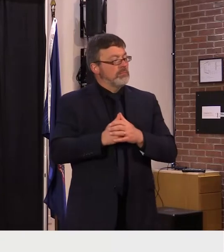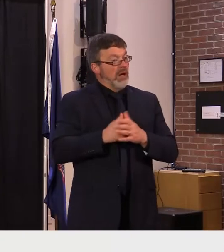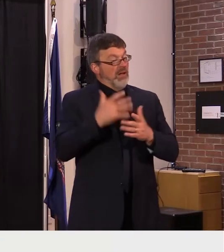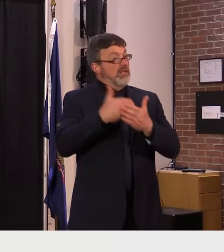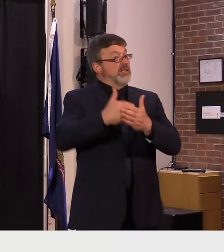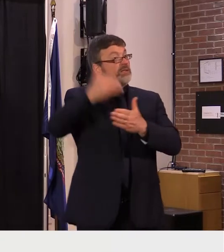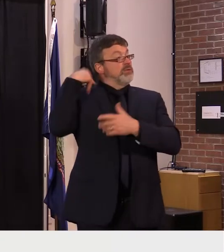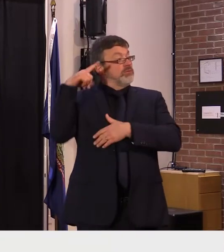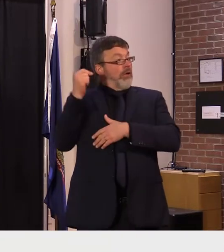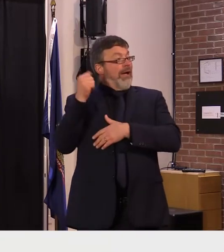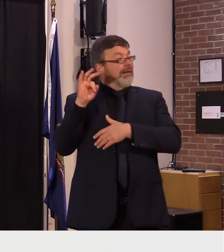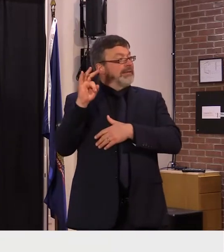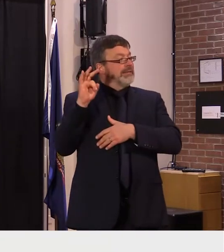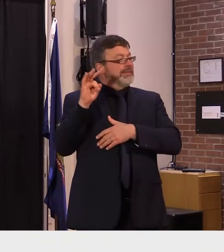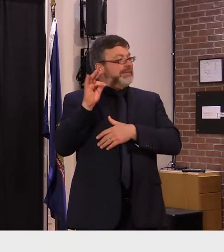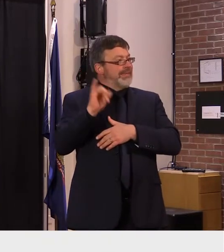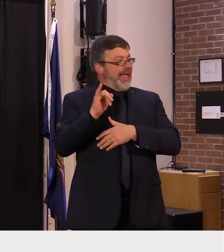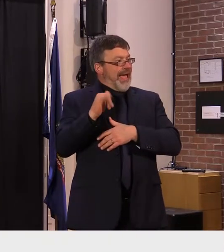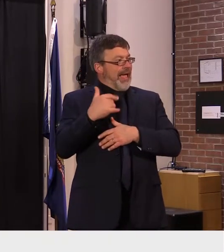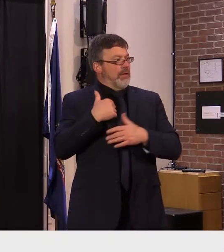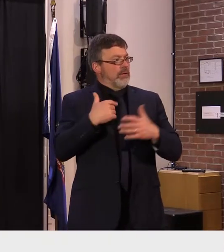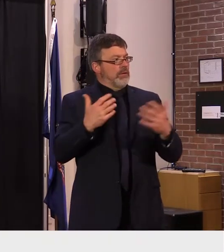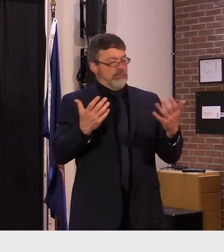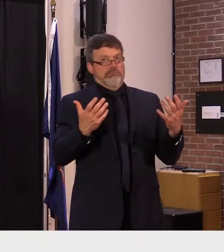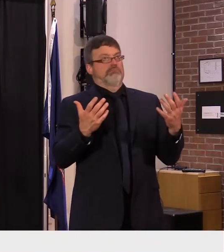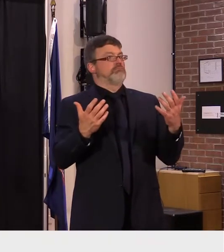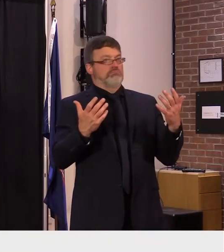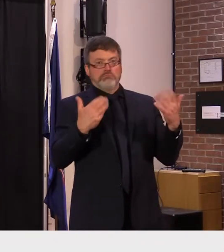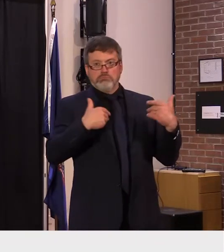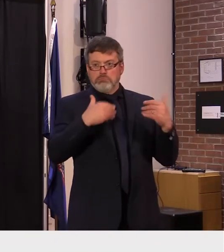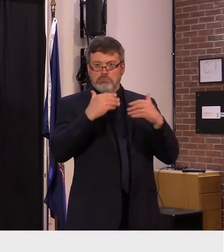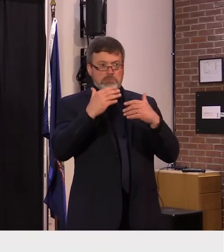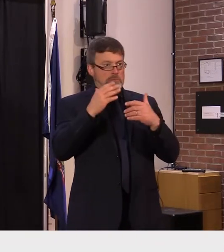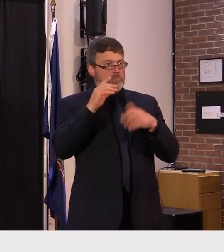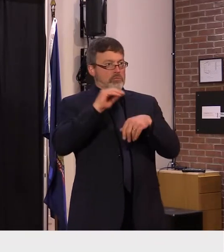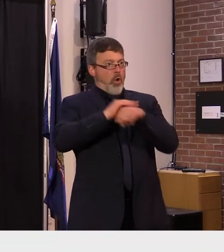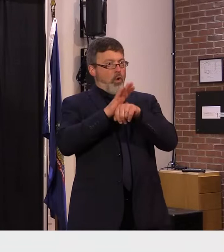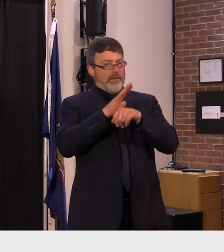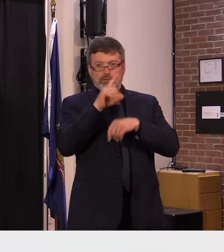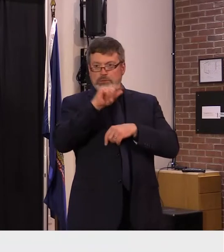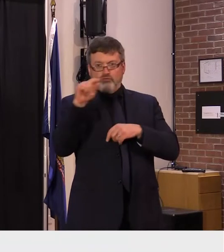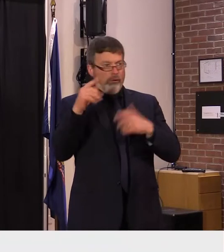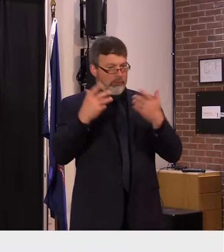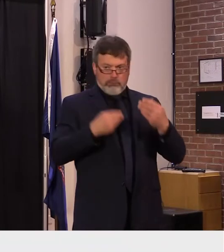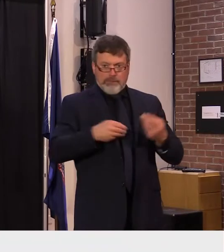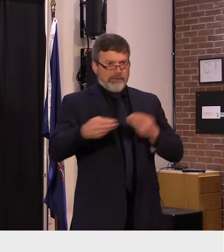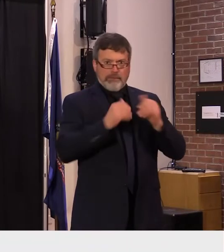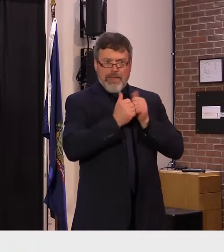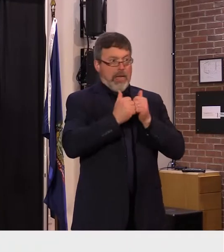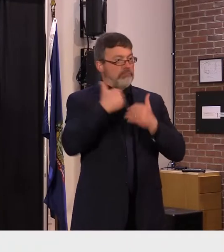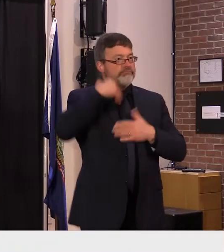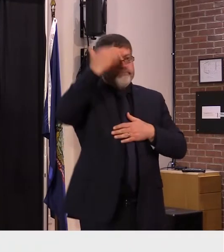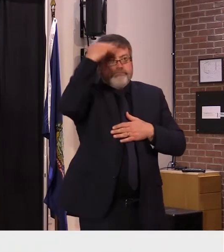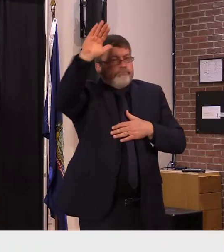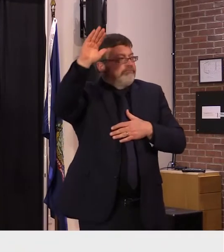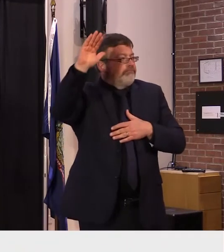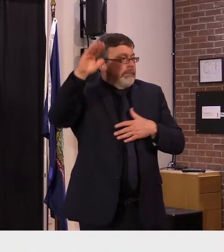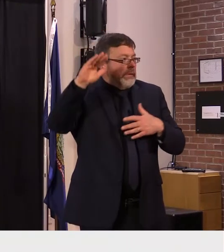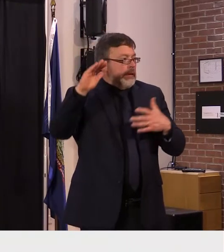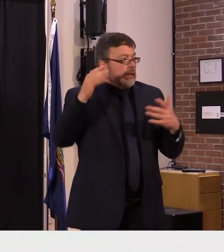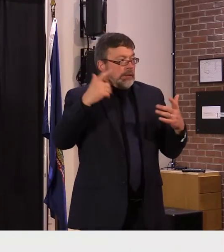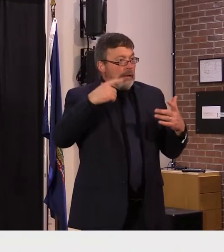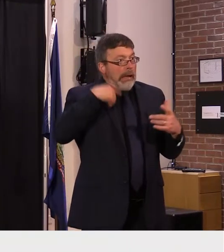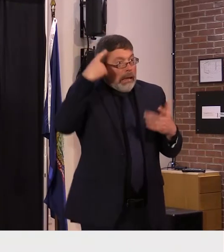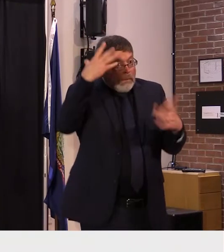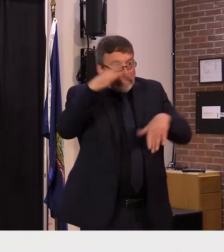didn't know even how it was transmitted much less how to counteract that we thought it was surface